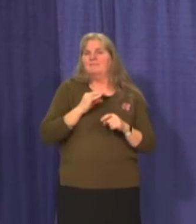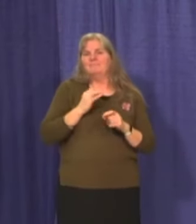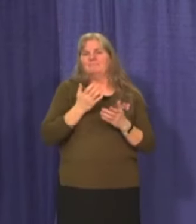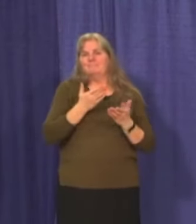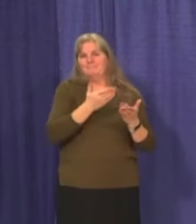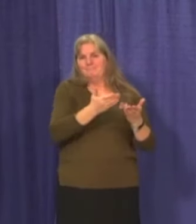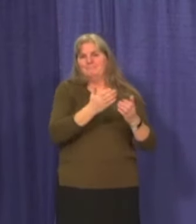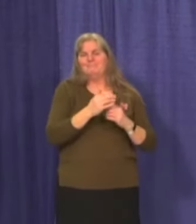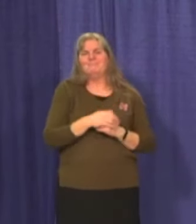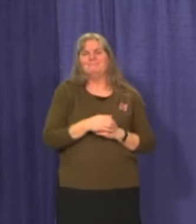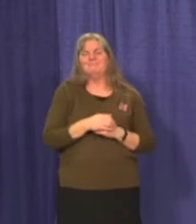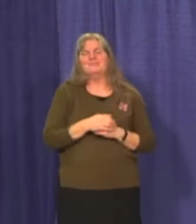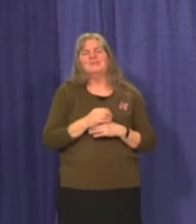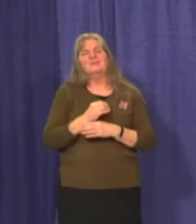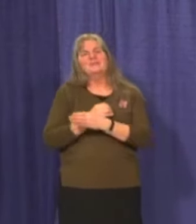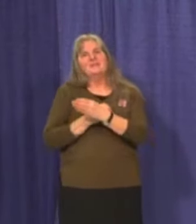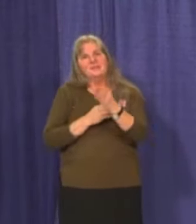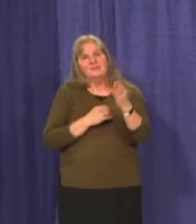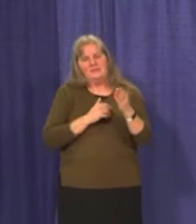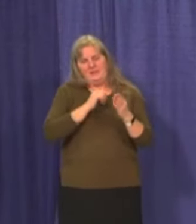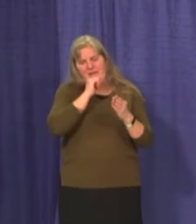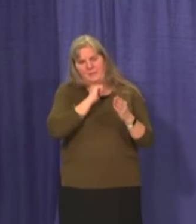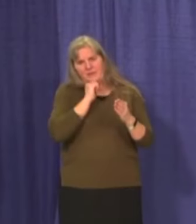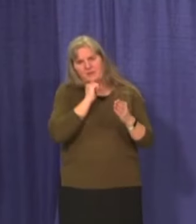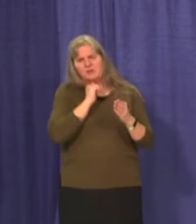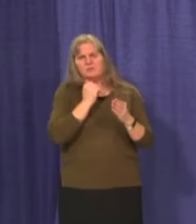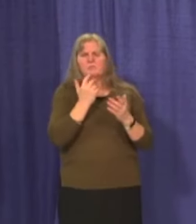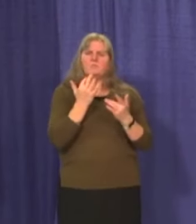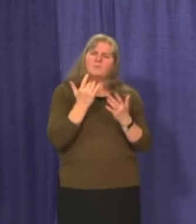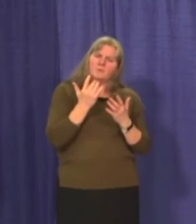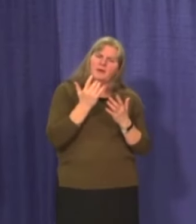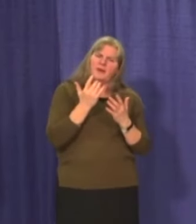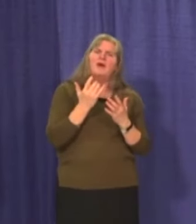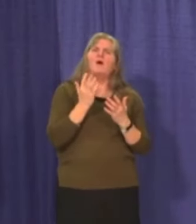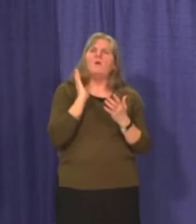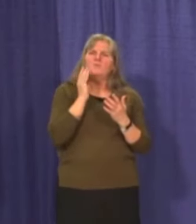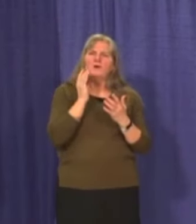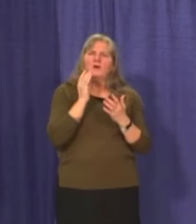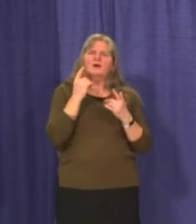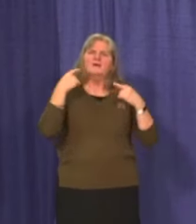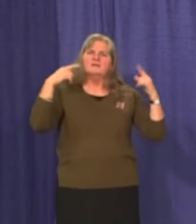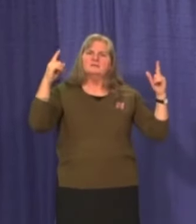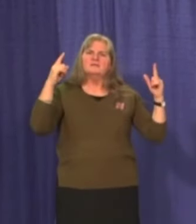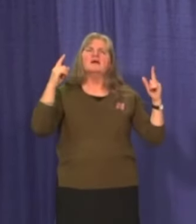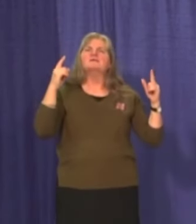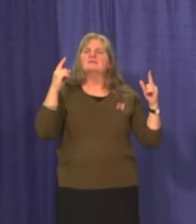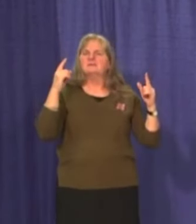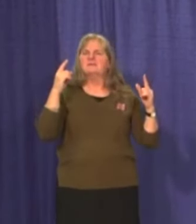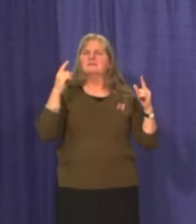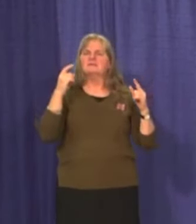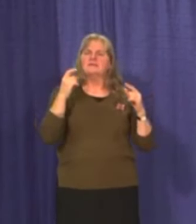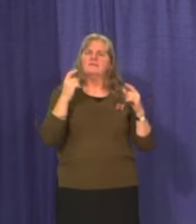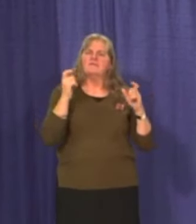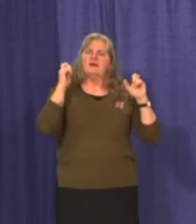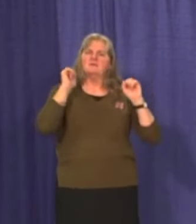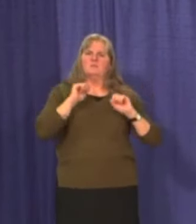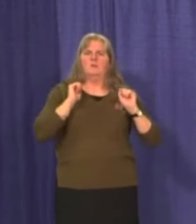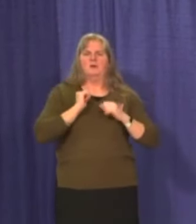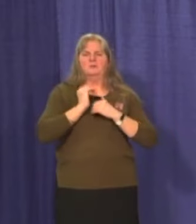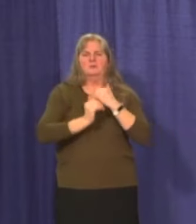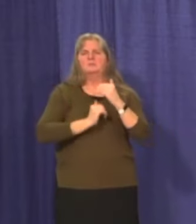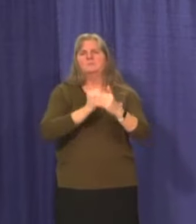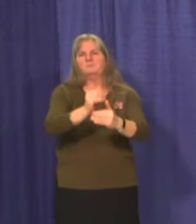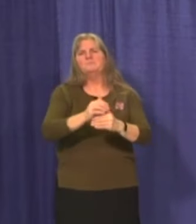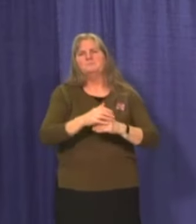By being patient and waiting your turn, you're helping us to reach that goal of getting UConn vaccinated in as rapid a manner as